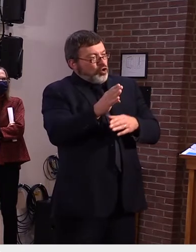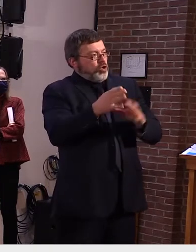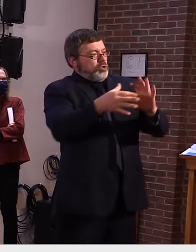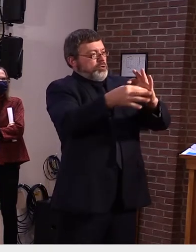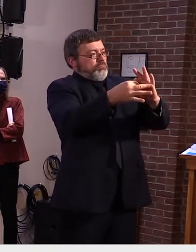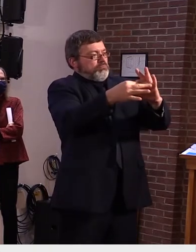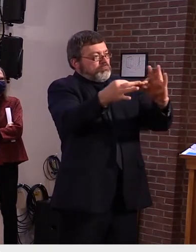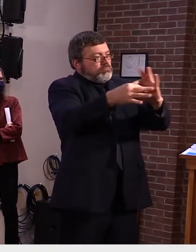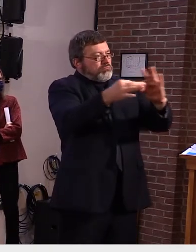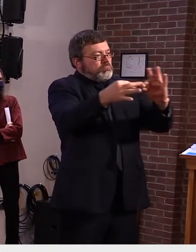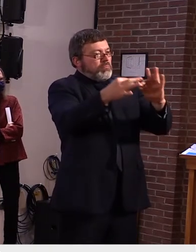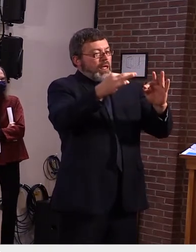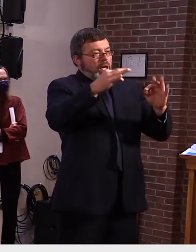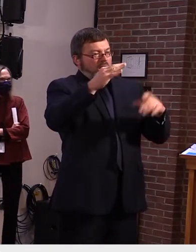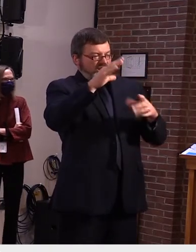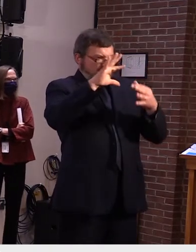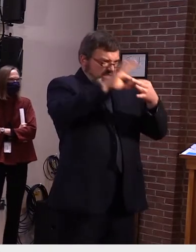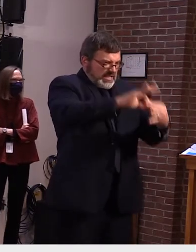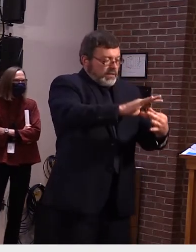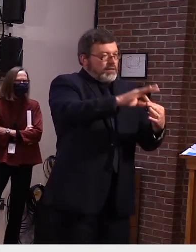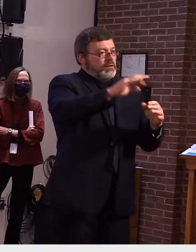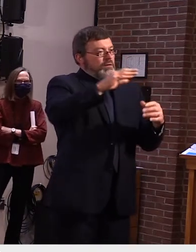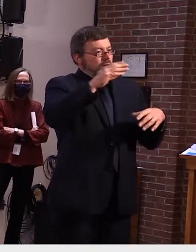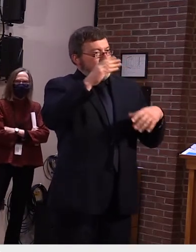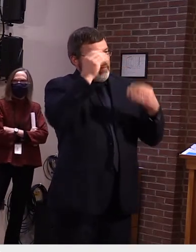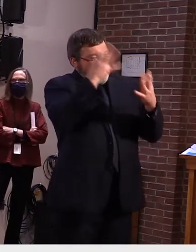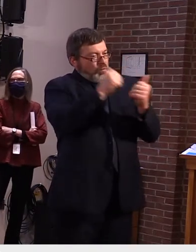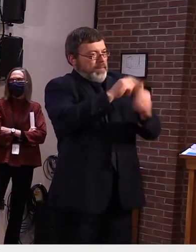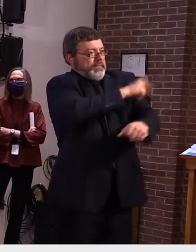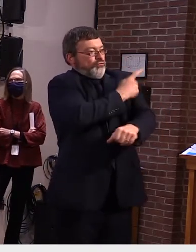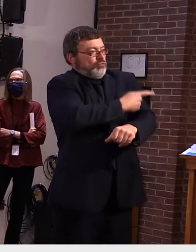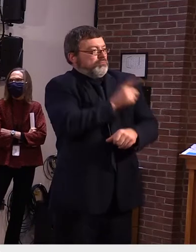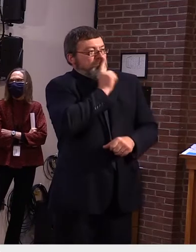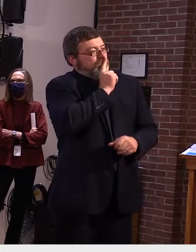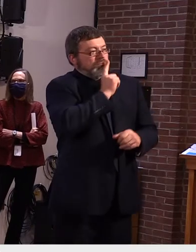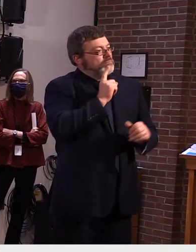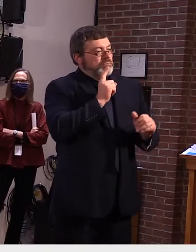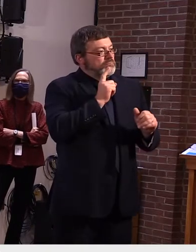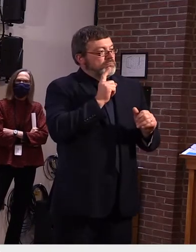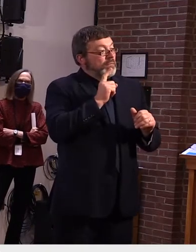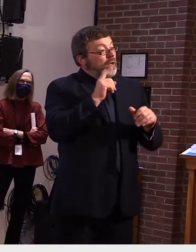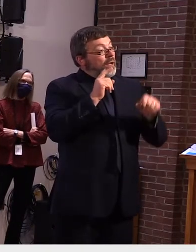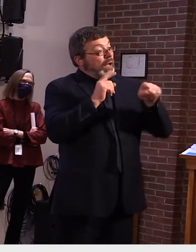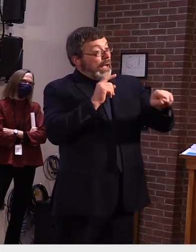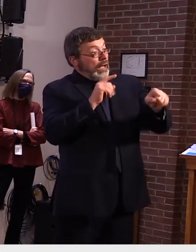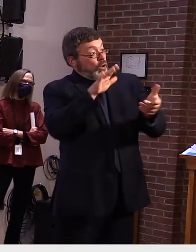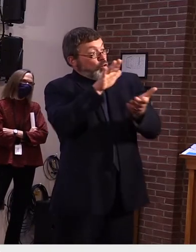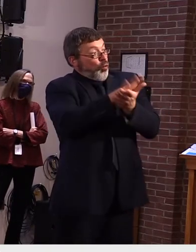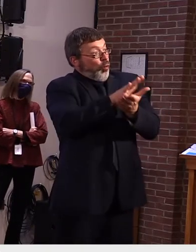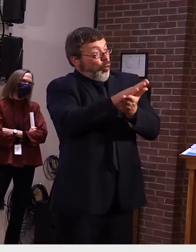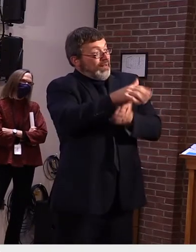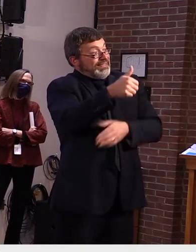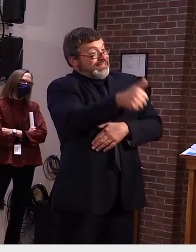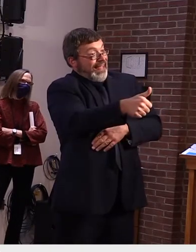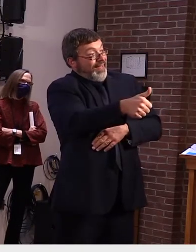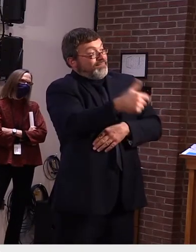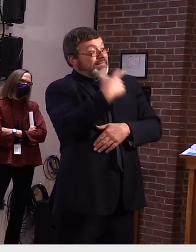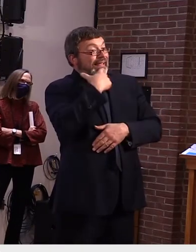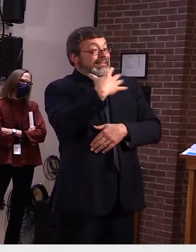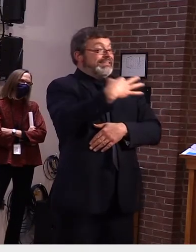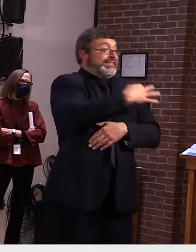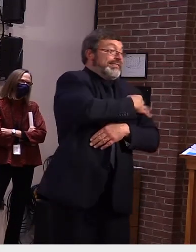school chooses to say whether it's a is if it's a staff member or a student